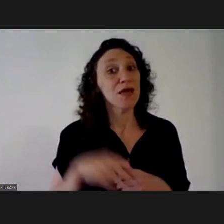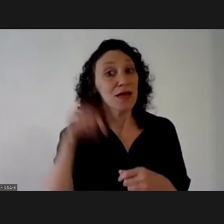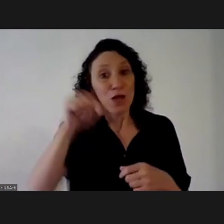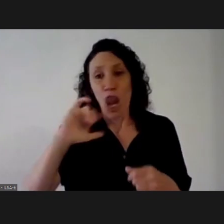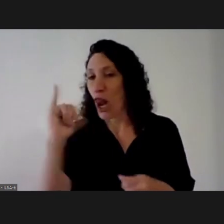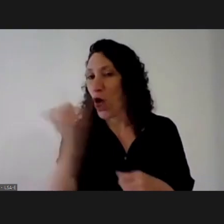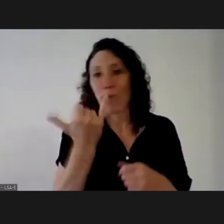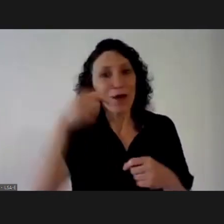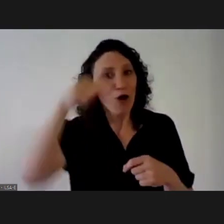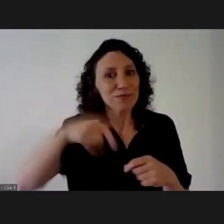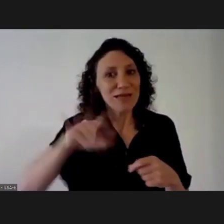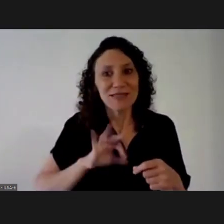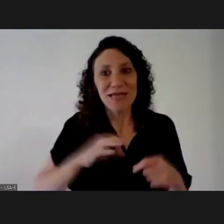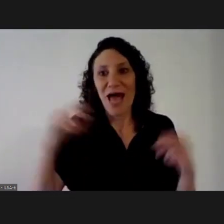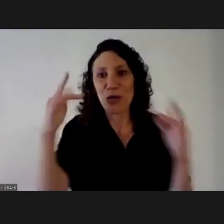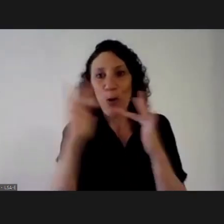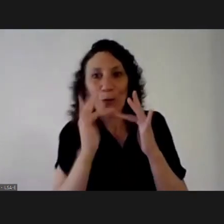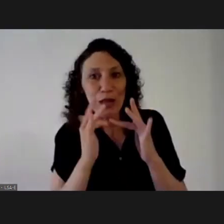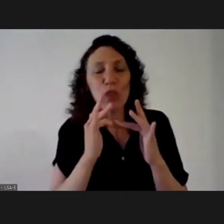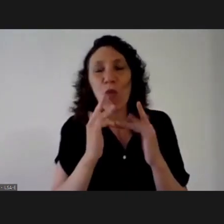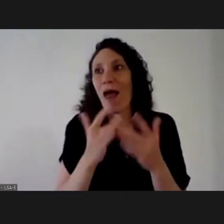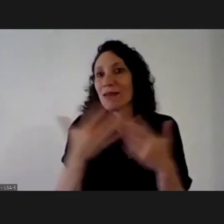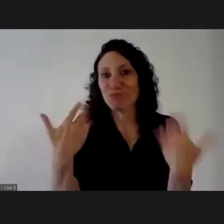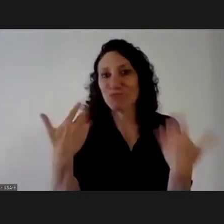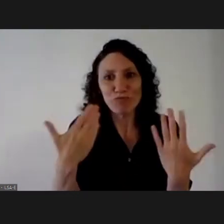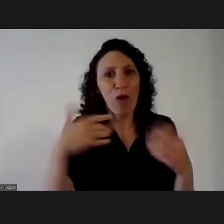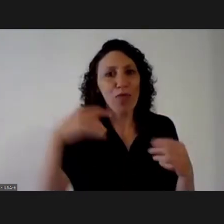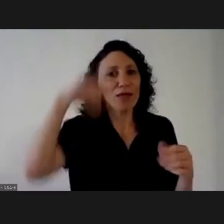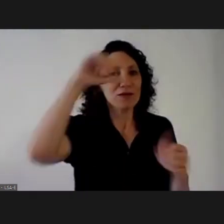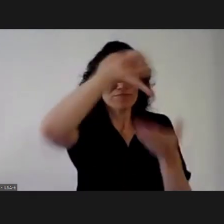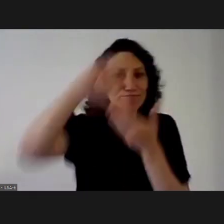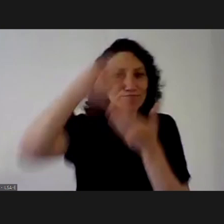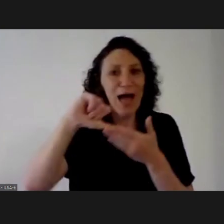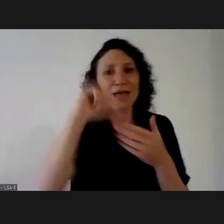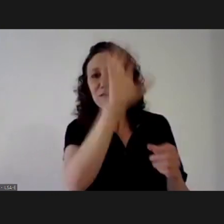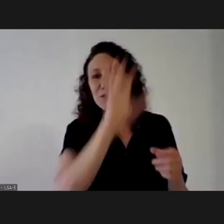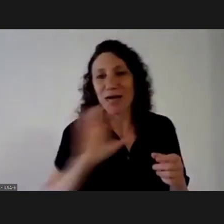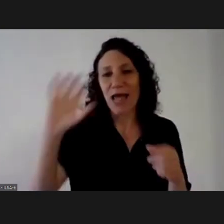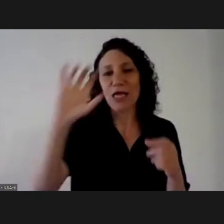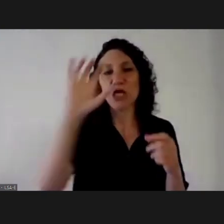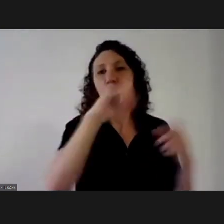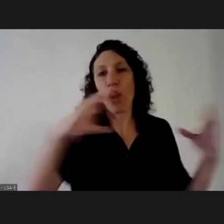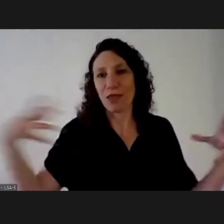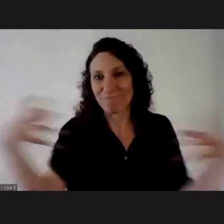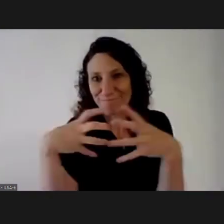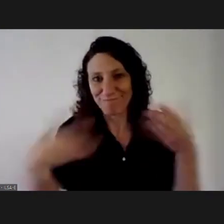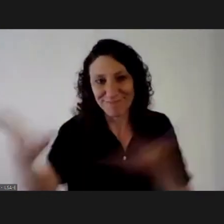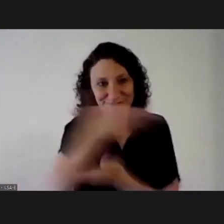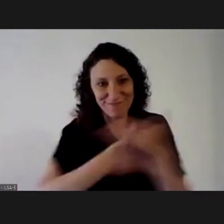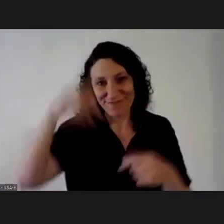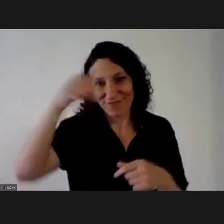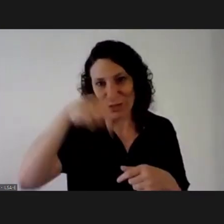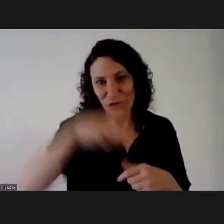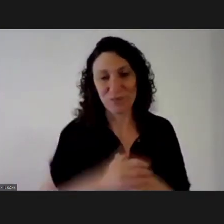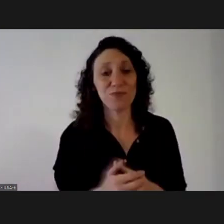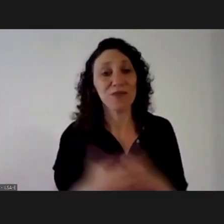perspective from the uh city of buenos aires is something that has to change the good thing about this is that we could join from